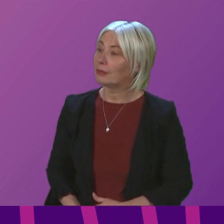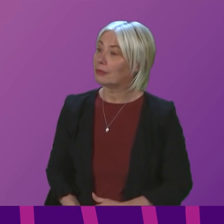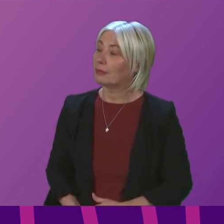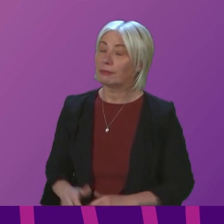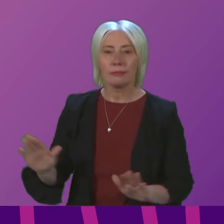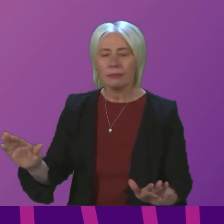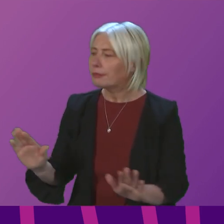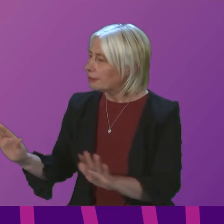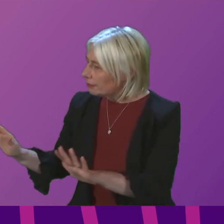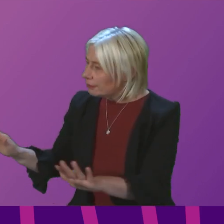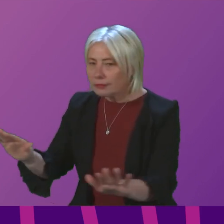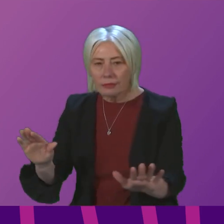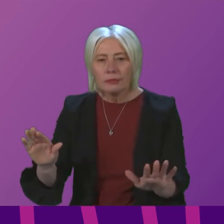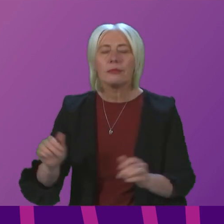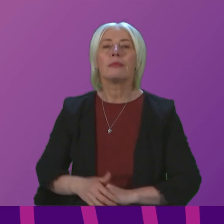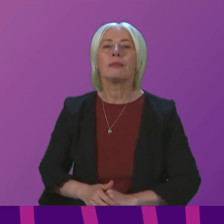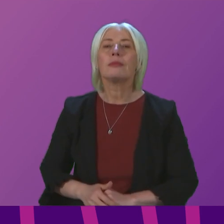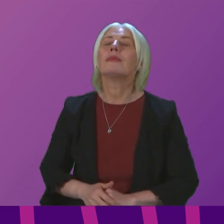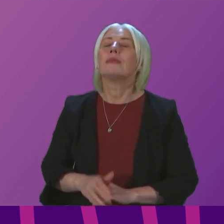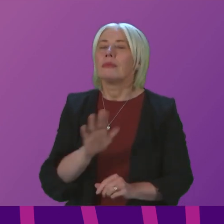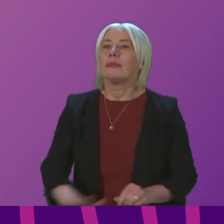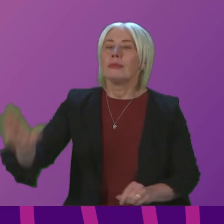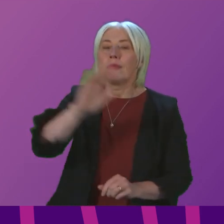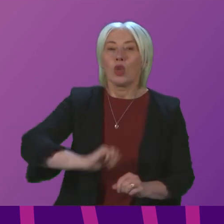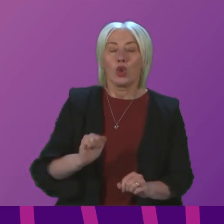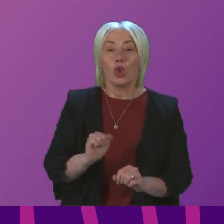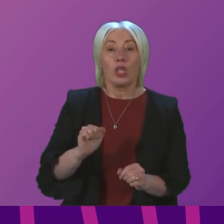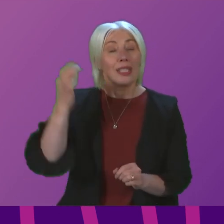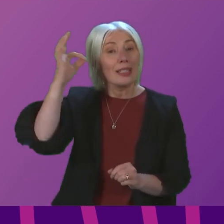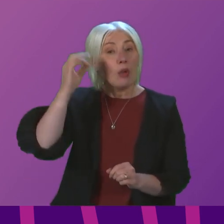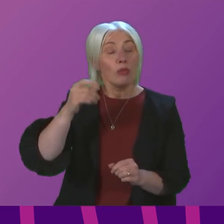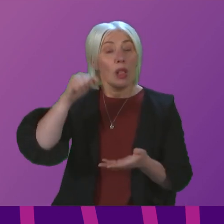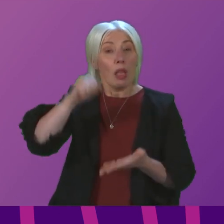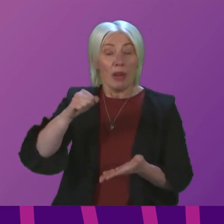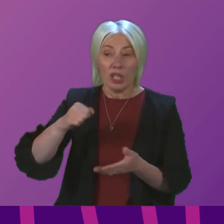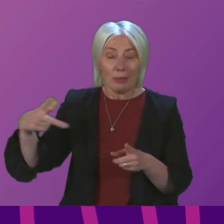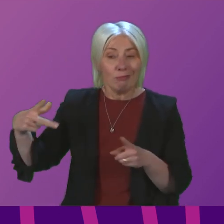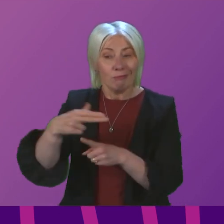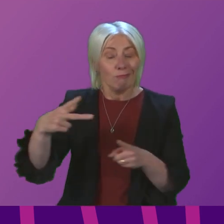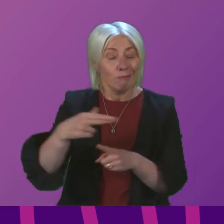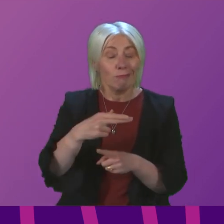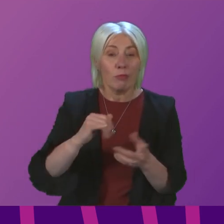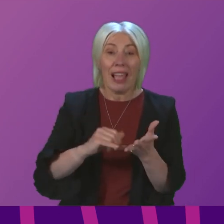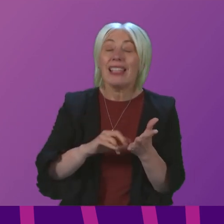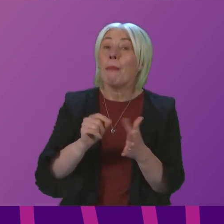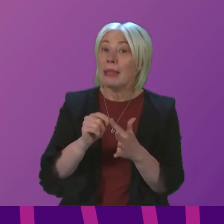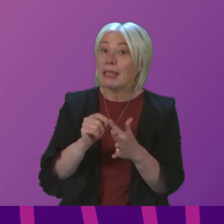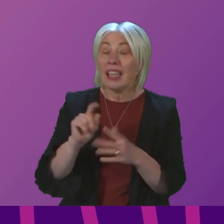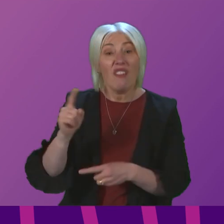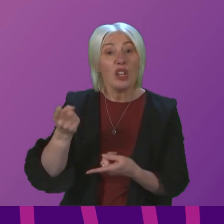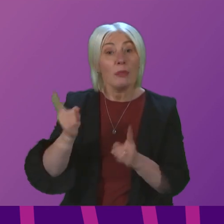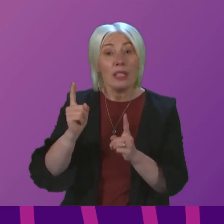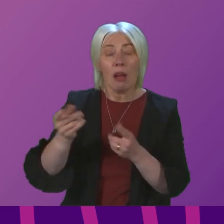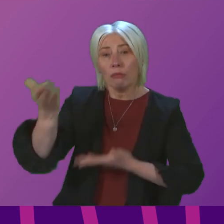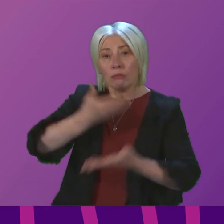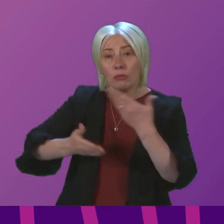Colleagues. Across Scotland, local authority budgets have been slashed since the SNP came to power. Can the First Minister tell us